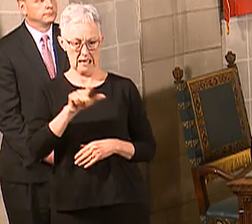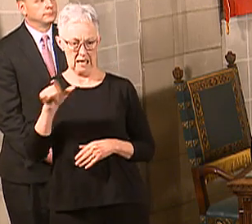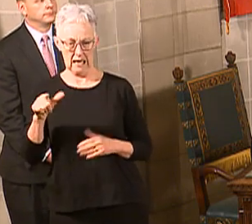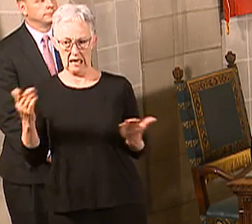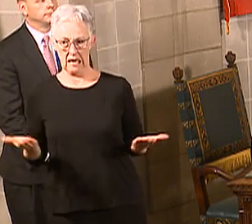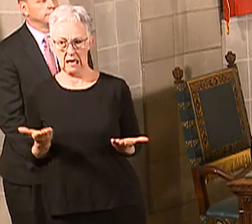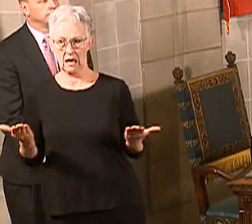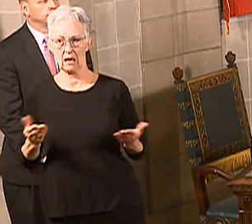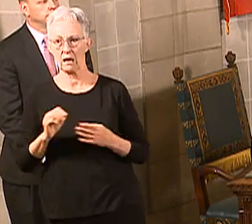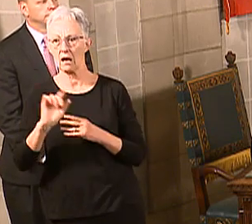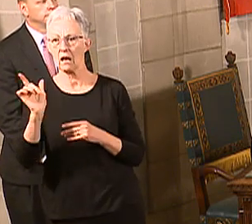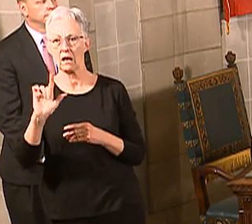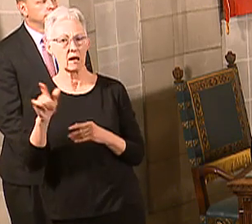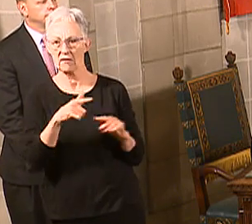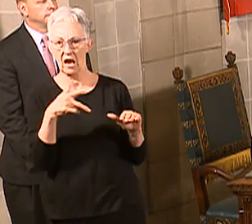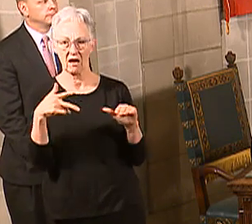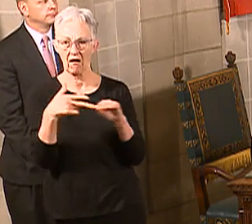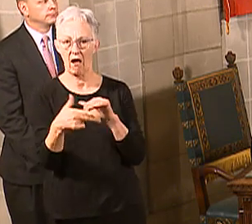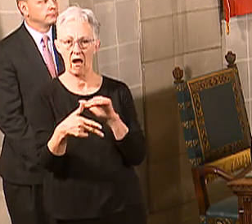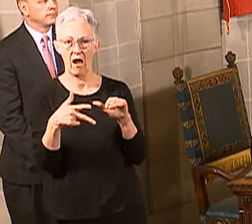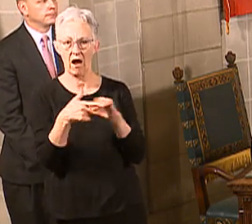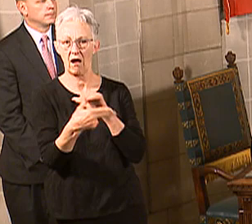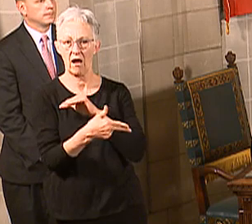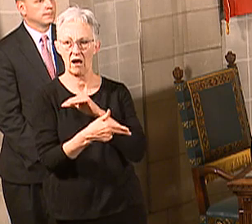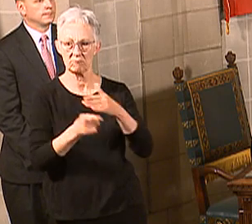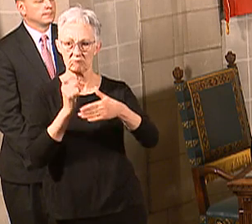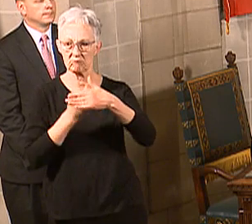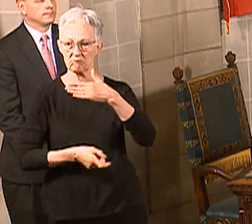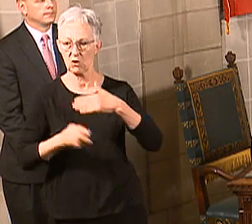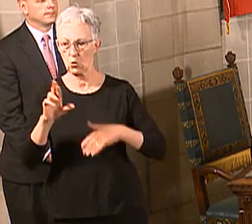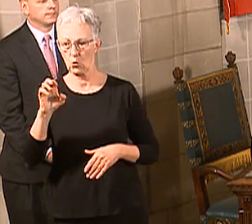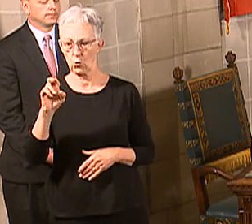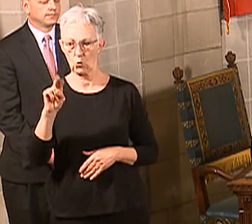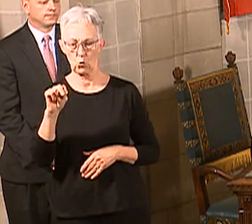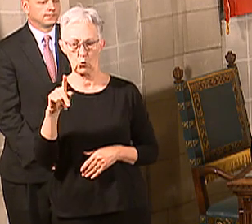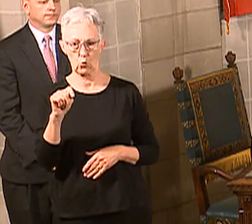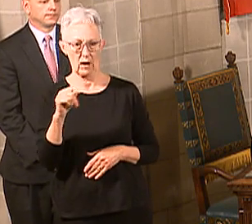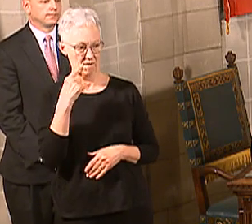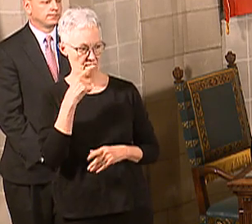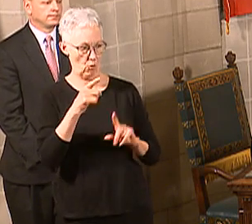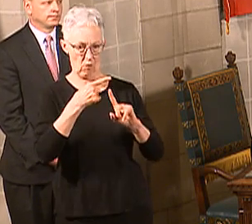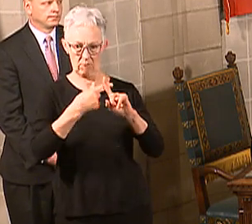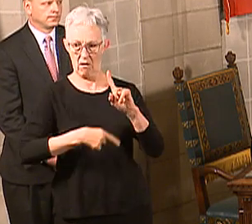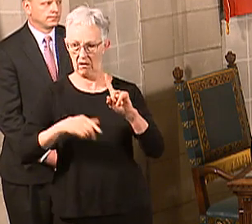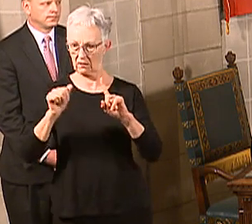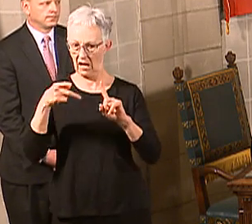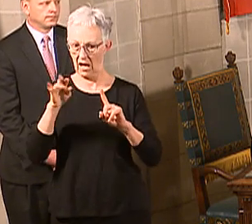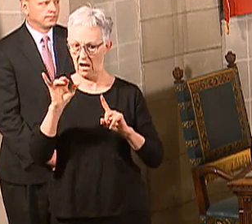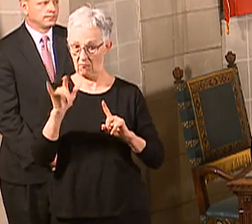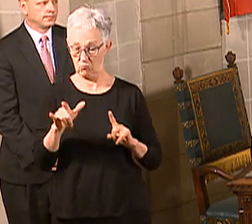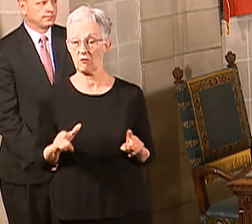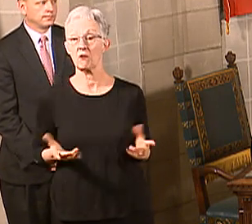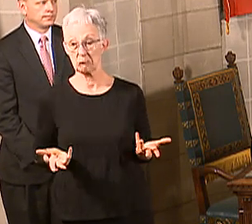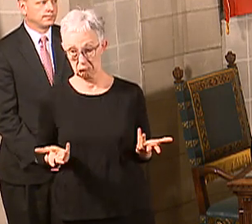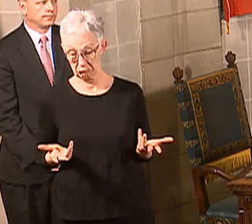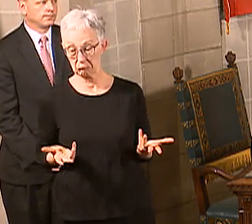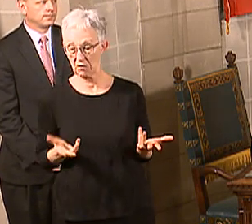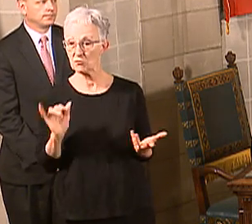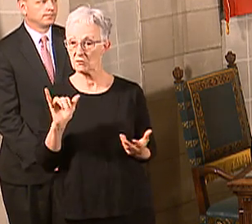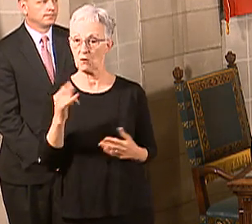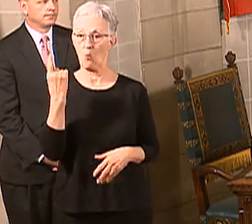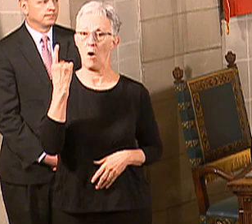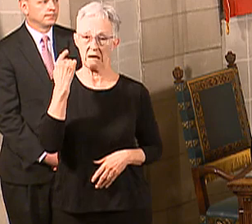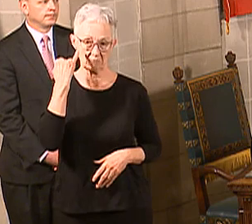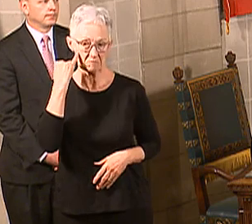cut their rent to all their tenants this month, or for the month of April, so that's something that you can take a look at, but also